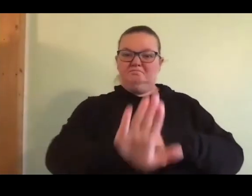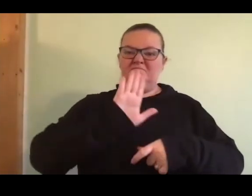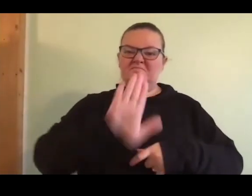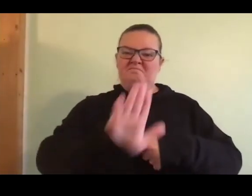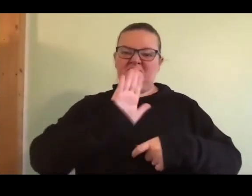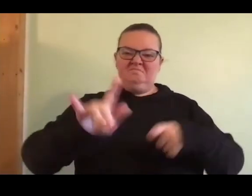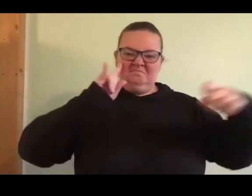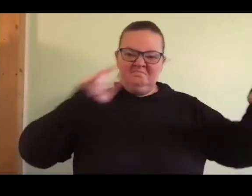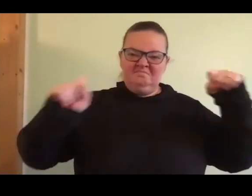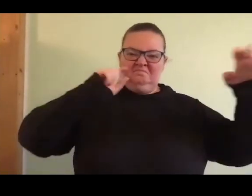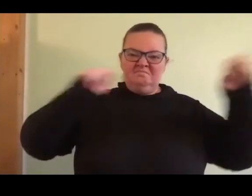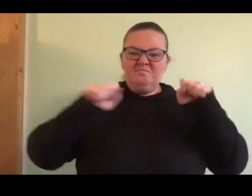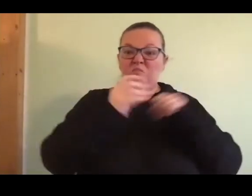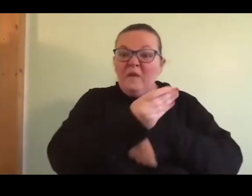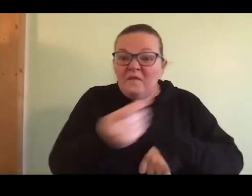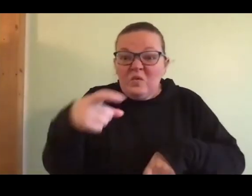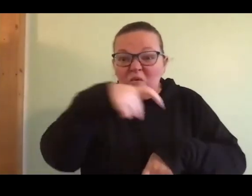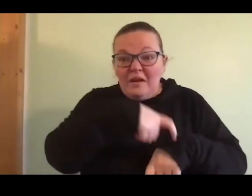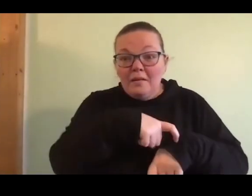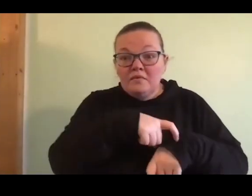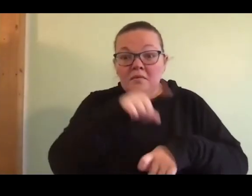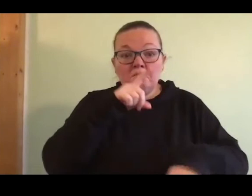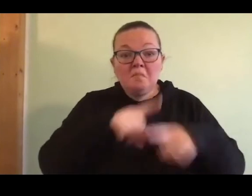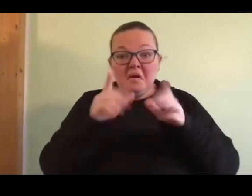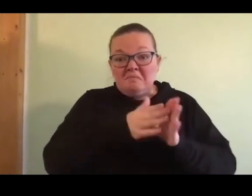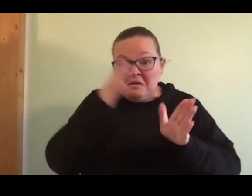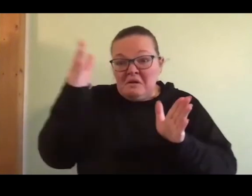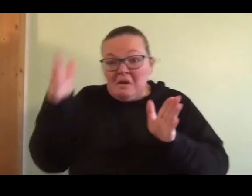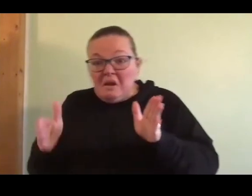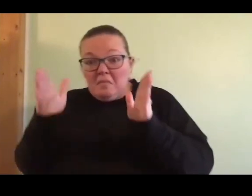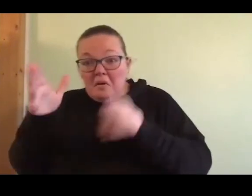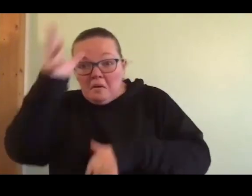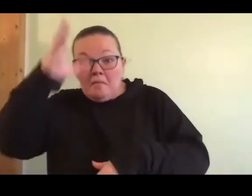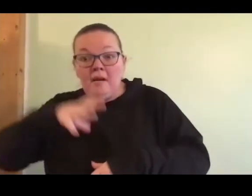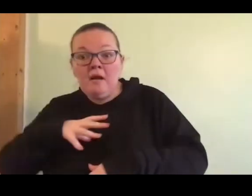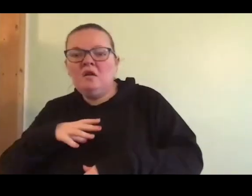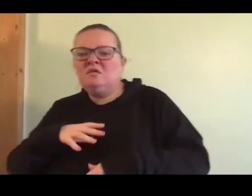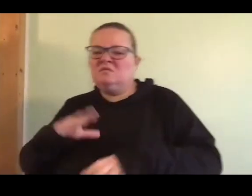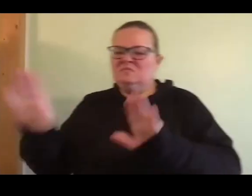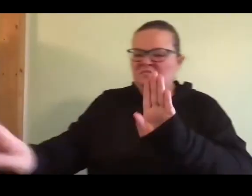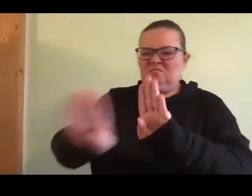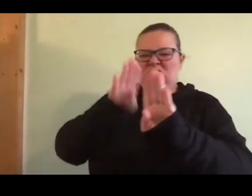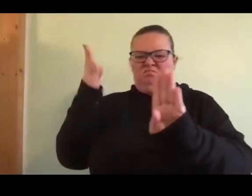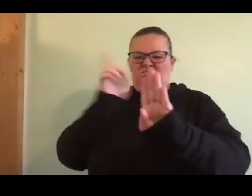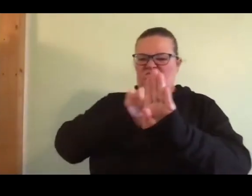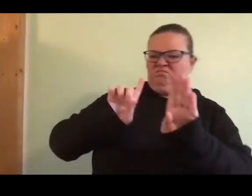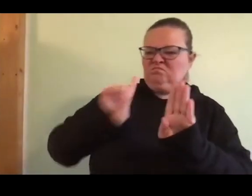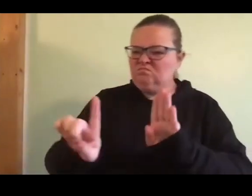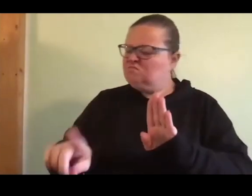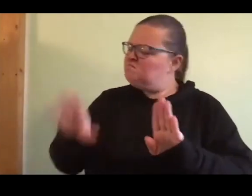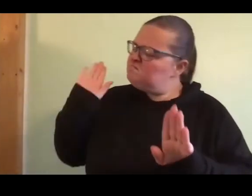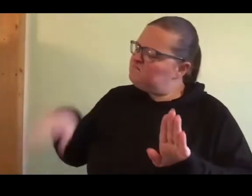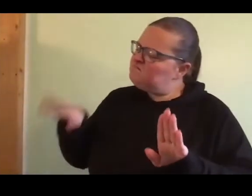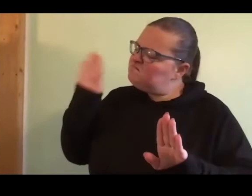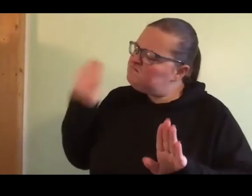a few times. But Mr. Thompson came to his door. He shook his head and said, What If